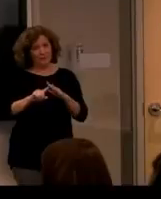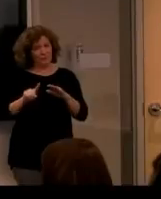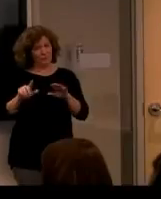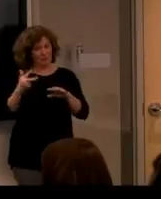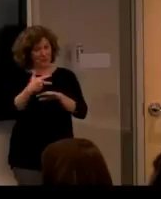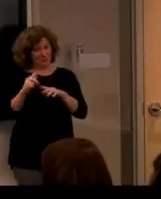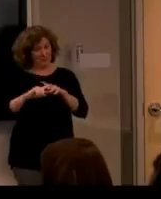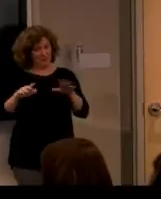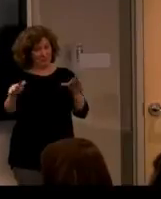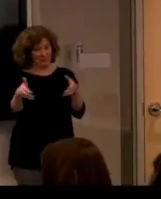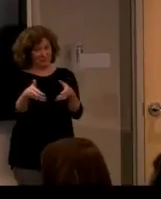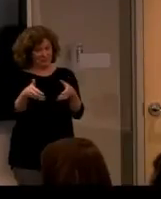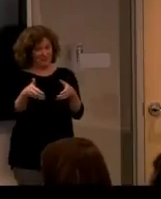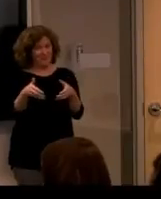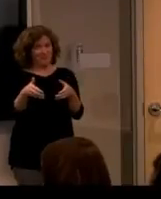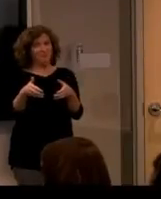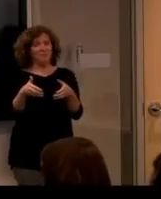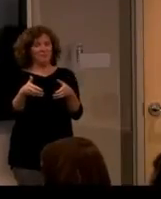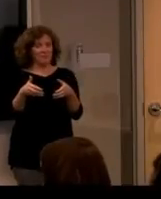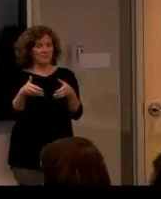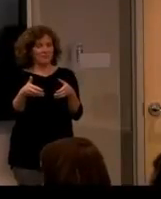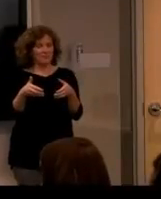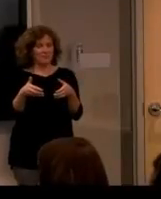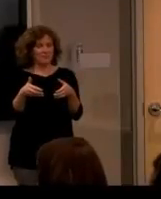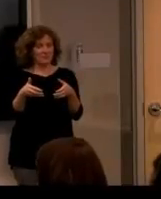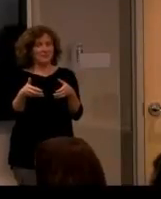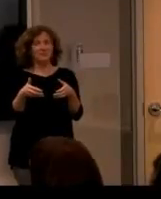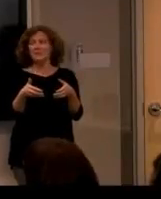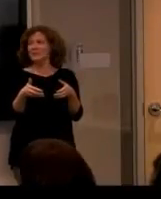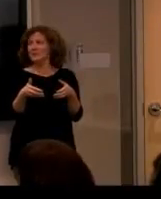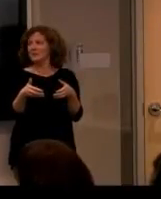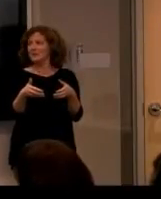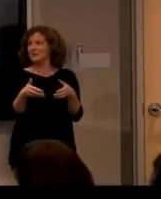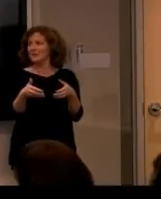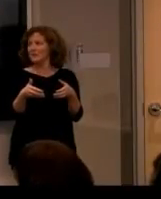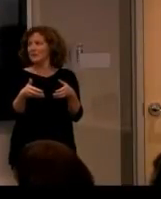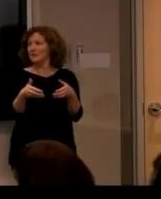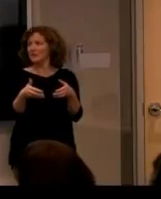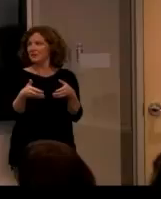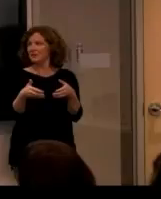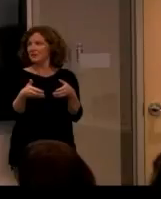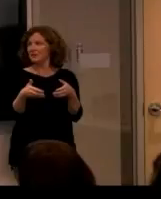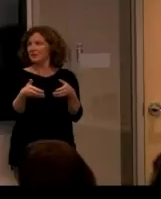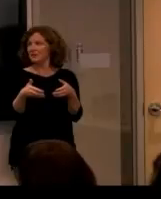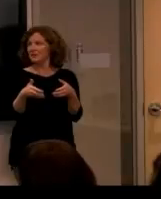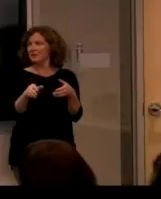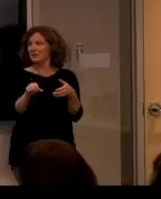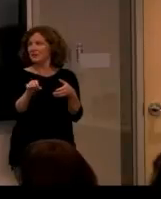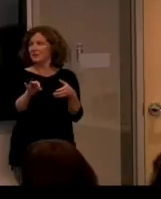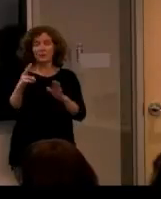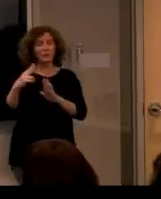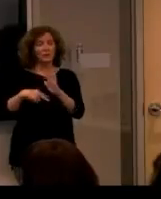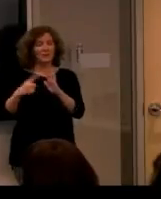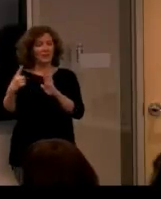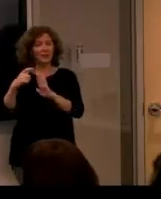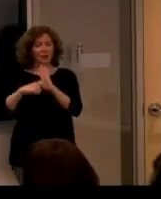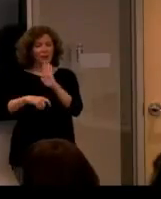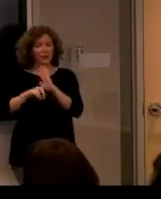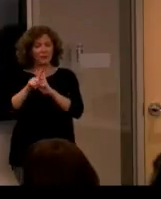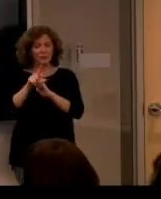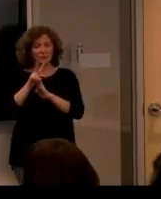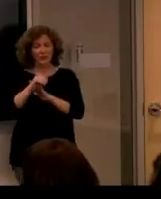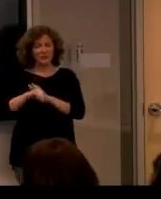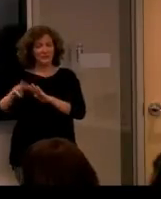that if we'd imposed, you know, read Brown and Clark 2006, that,